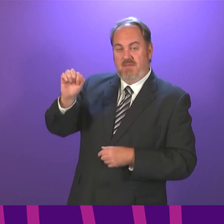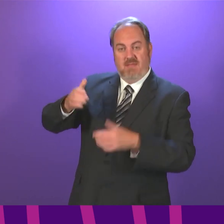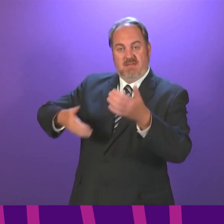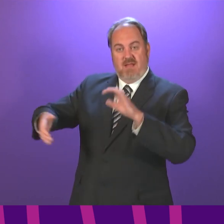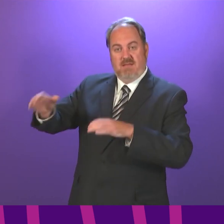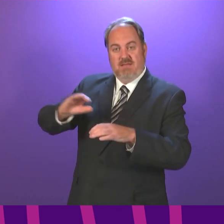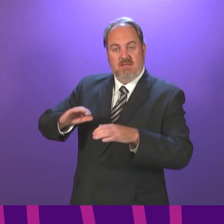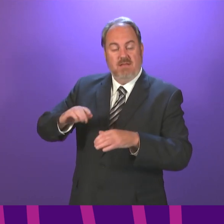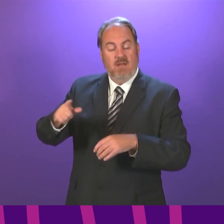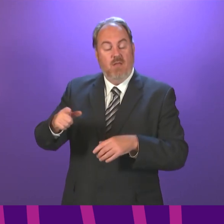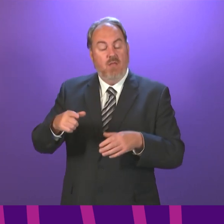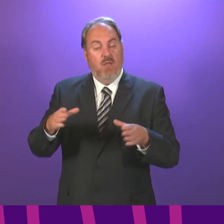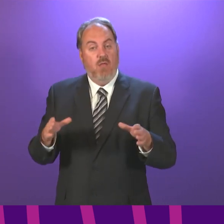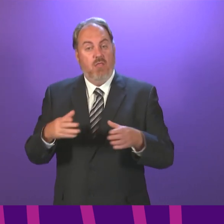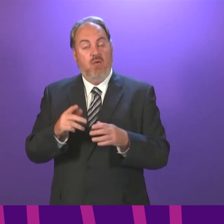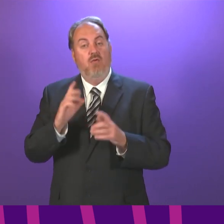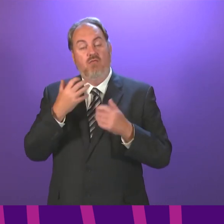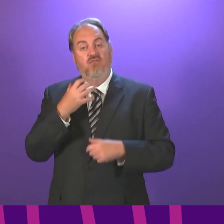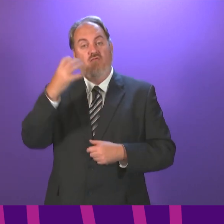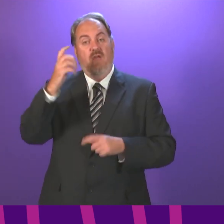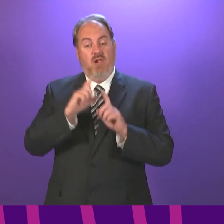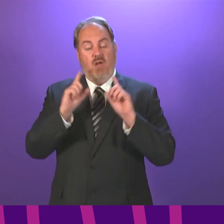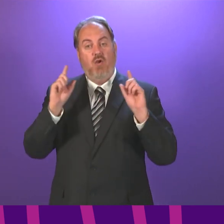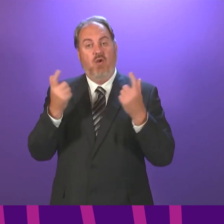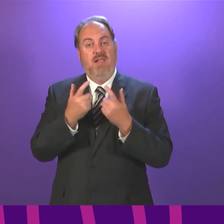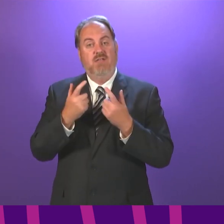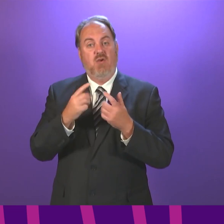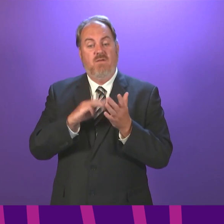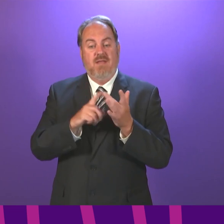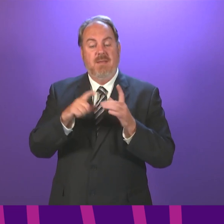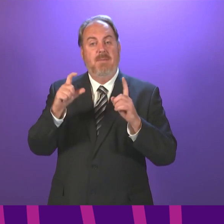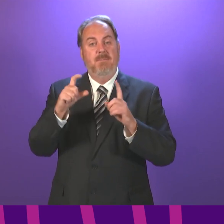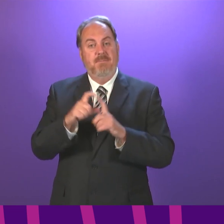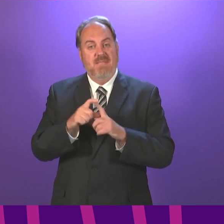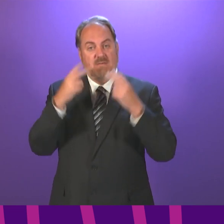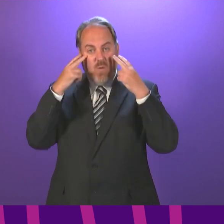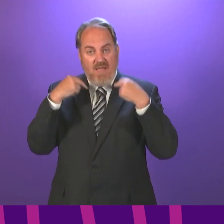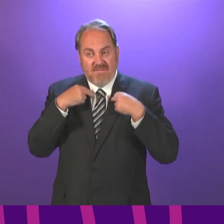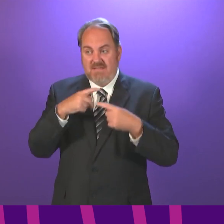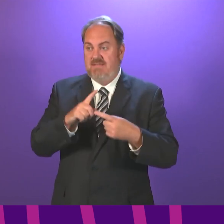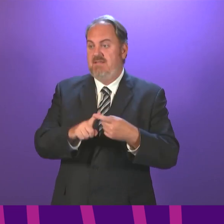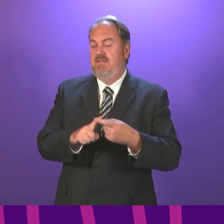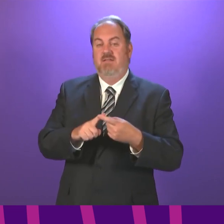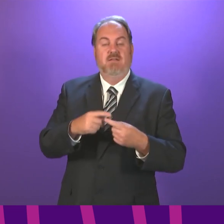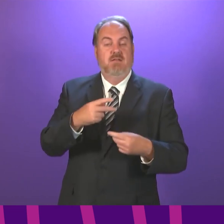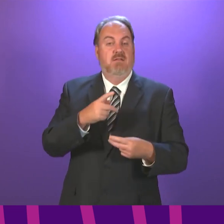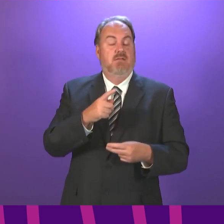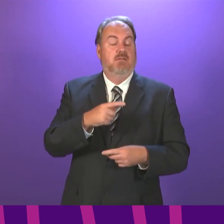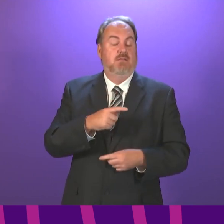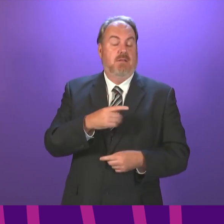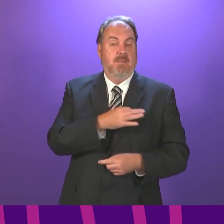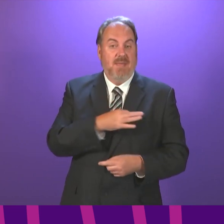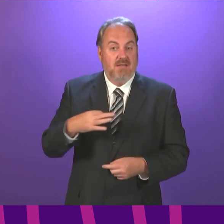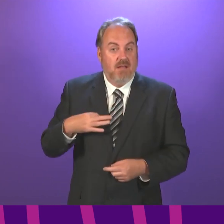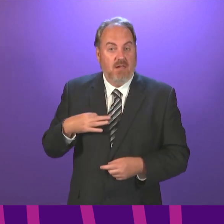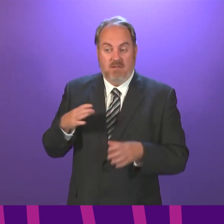of Midwives and the Royal College of Orthodiatricians and Gynaecologists. Pregnant women who have concerns can discuss